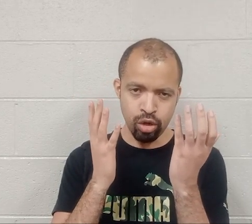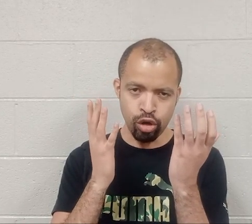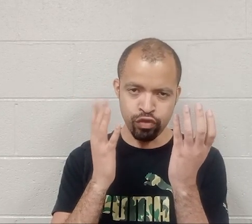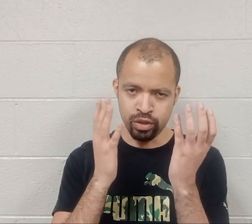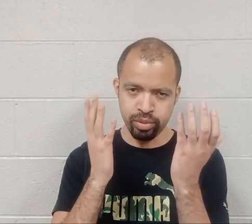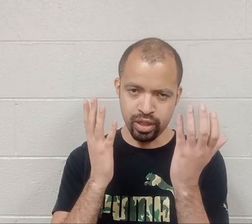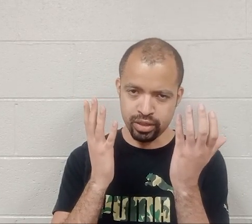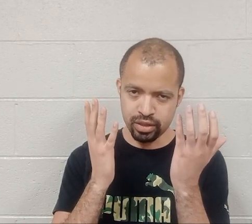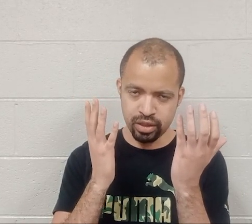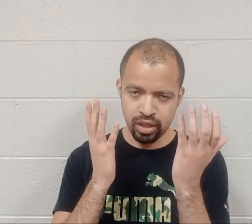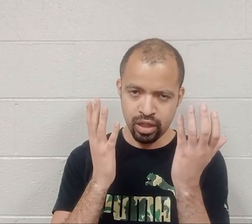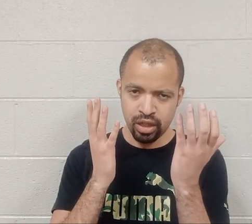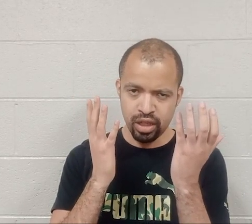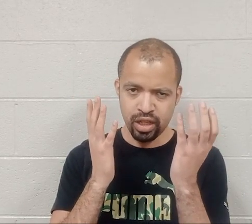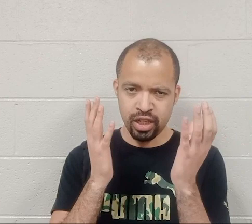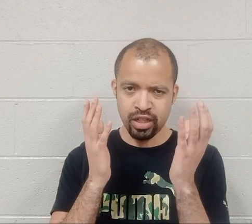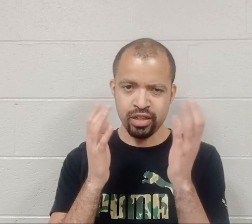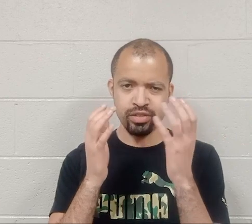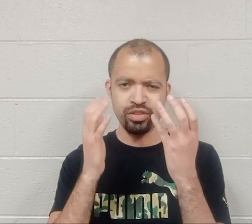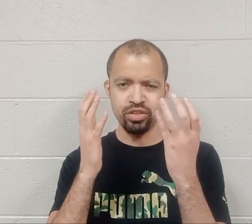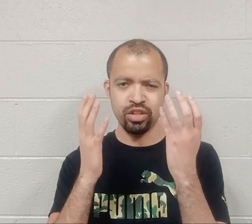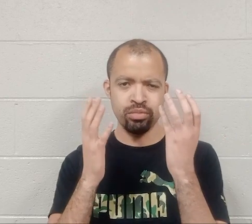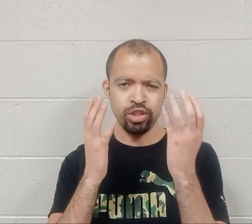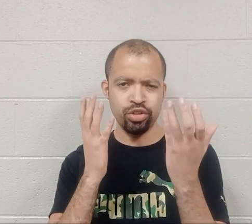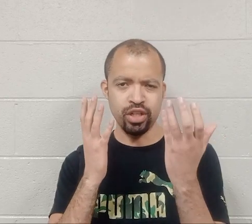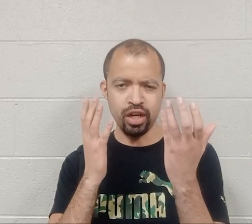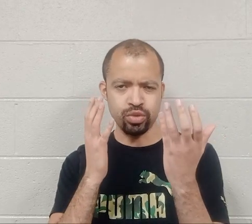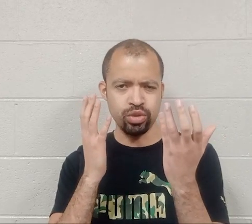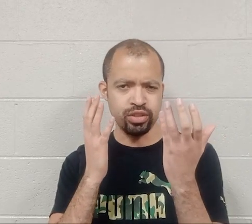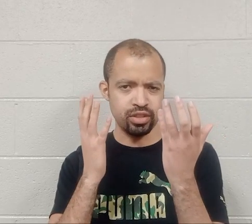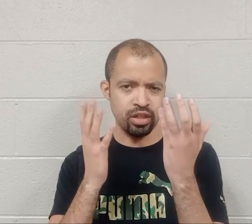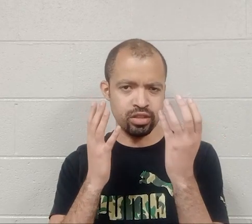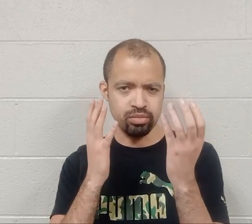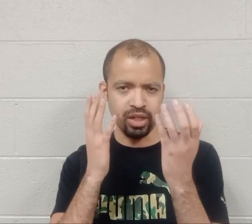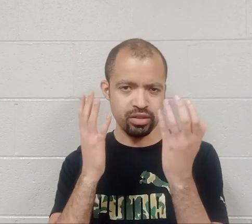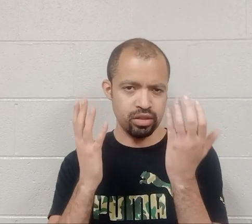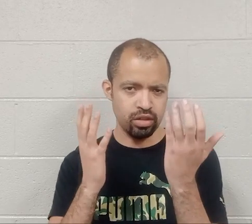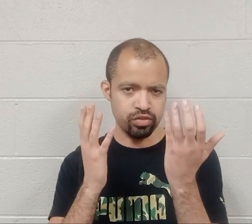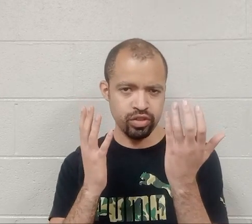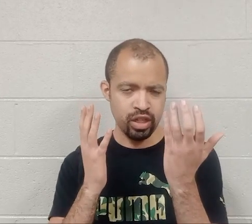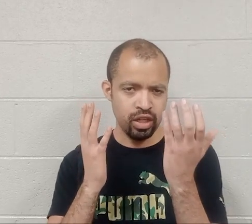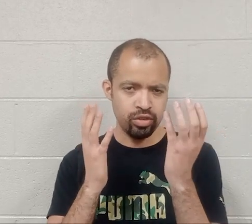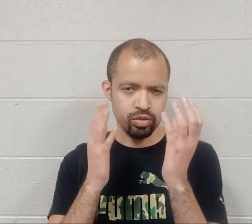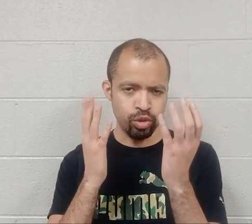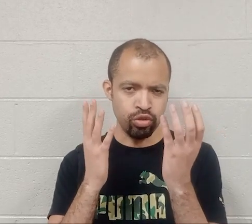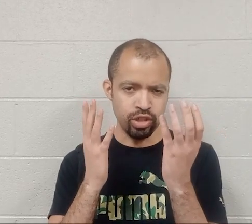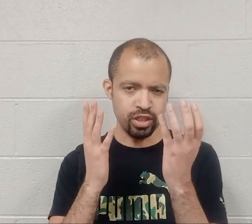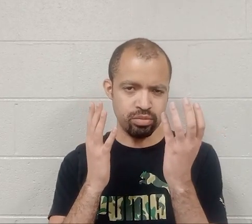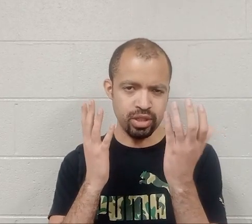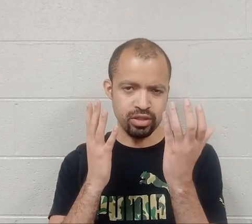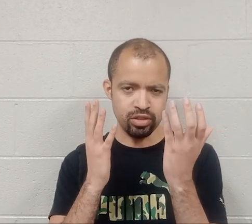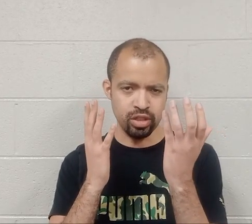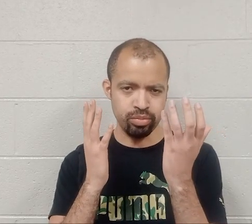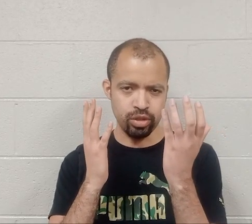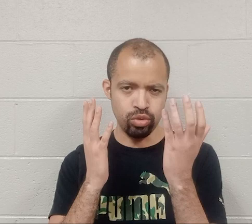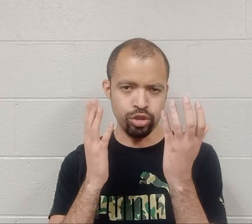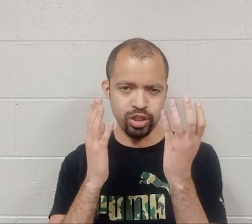all over the place, and to some degree, I was really saying to myself, this movie is missing something really